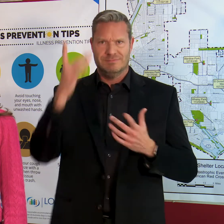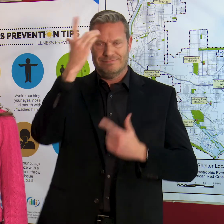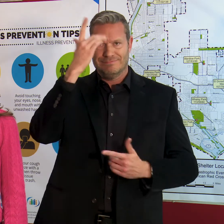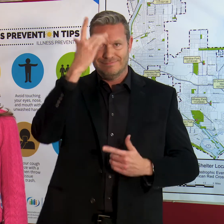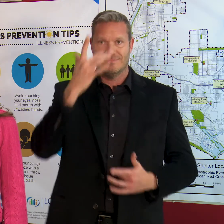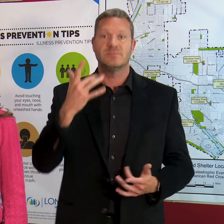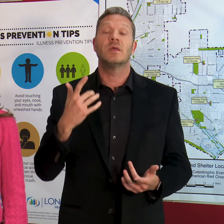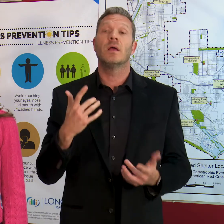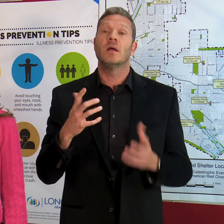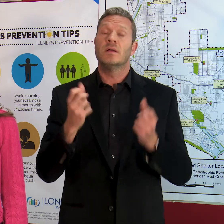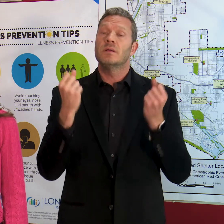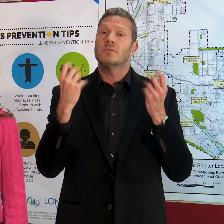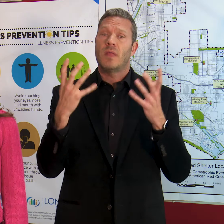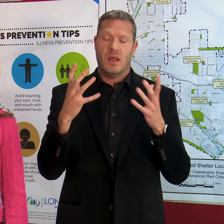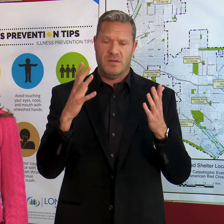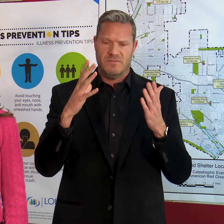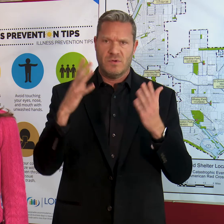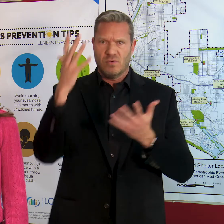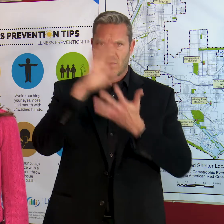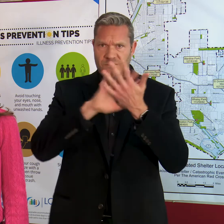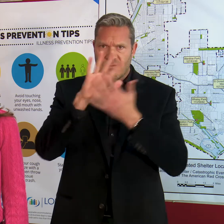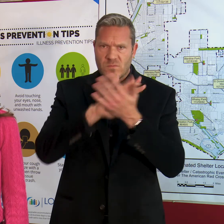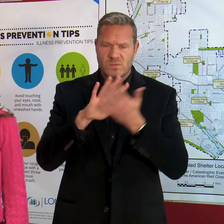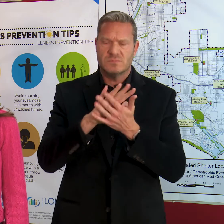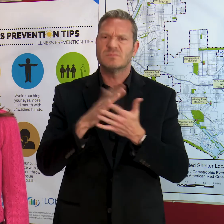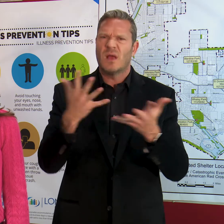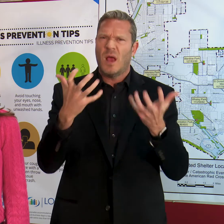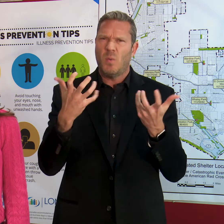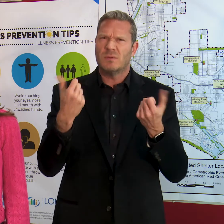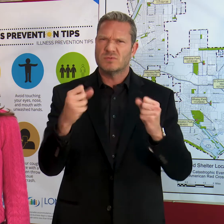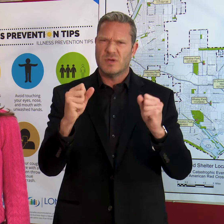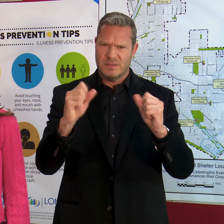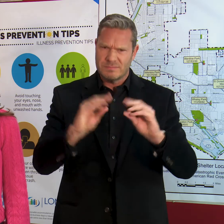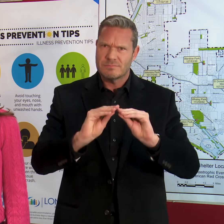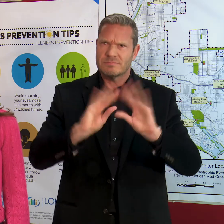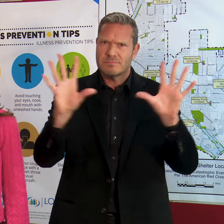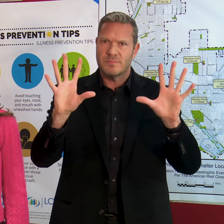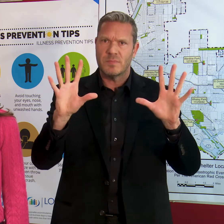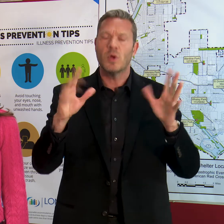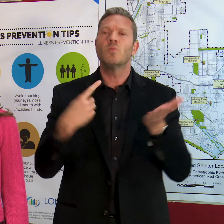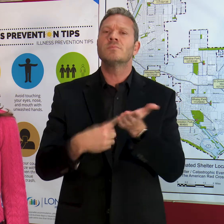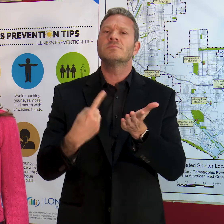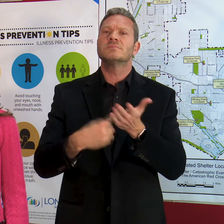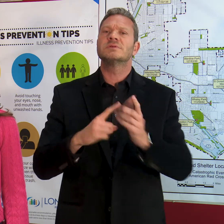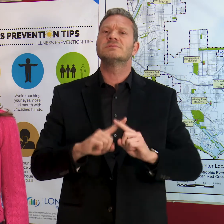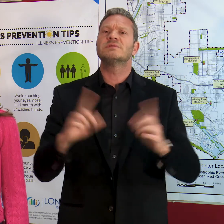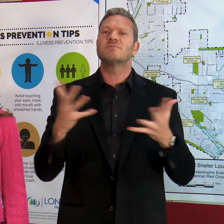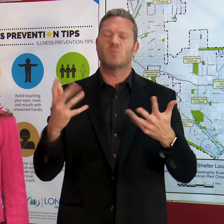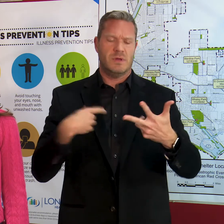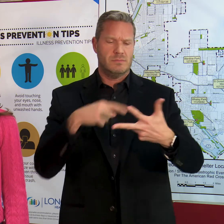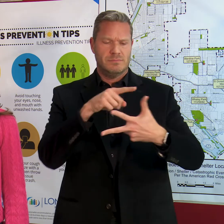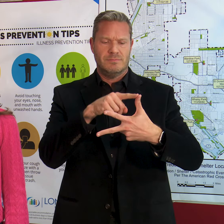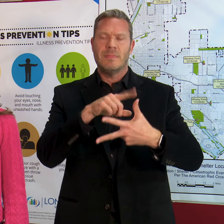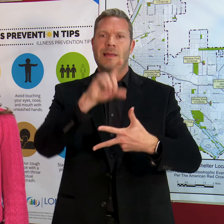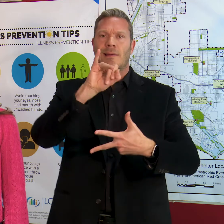of confusion so I'm here to clear some things up. Today we'll be talking about the difference between isolation,